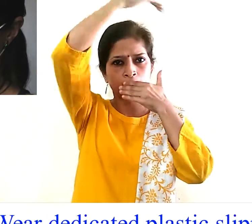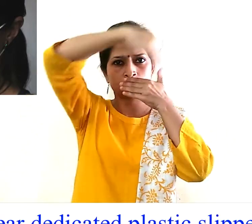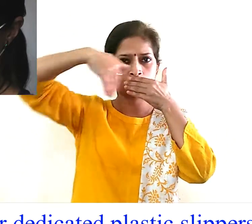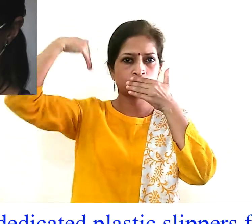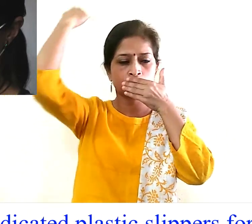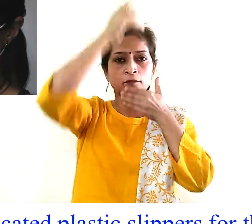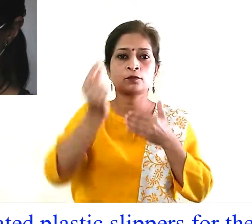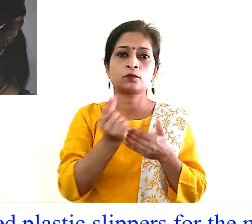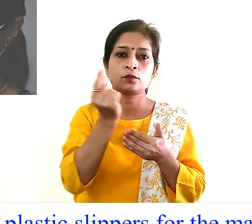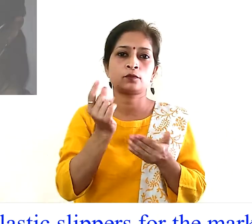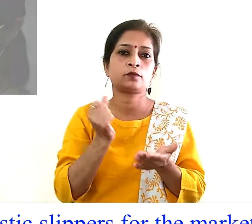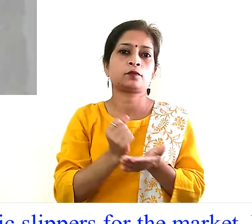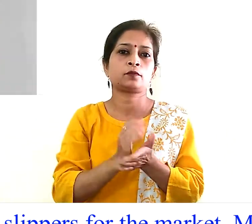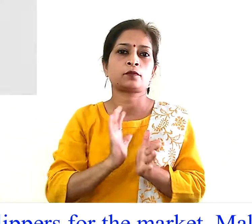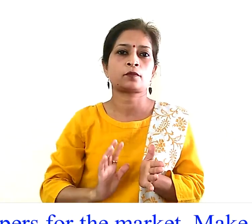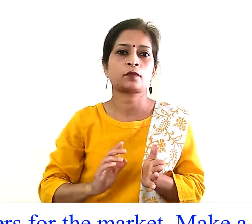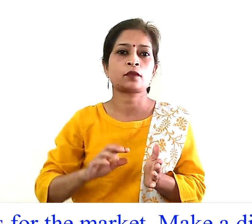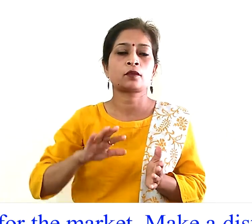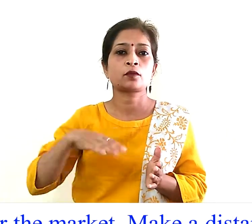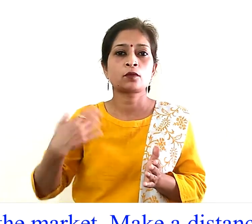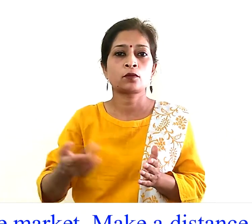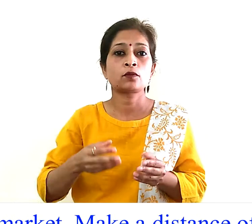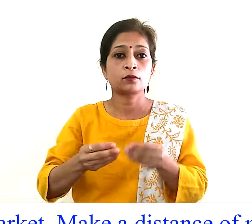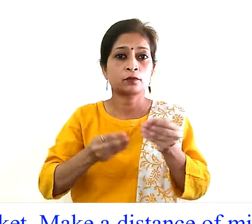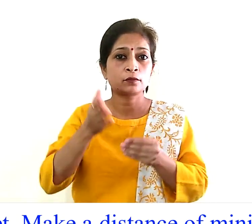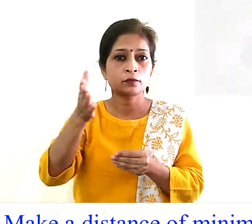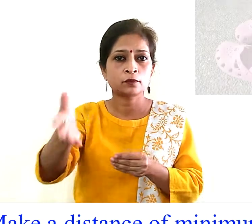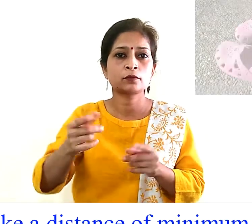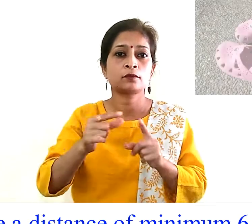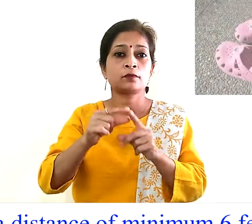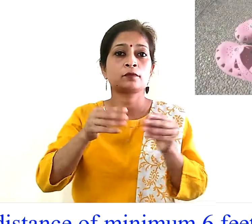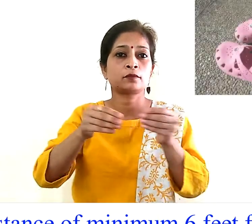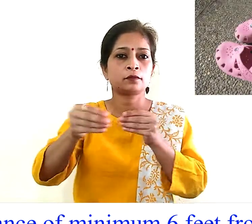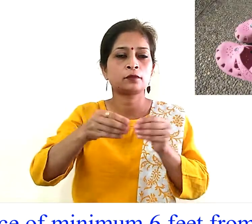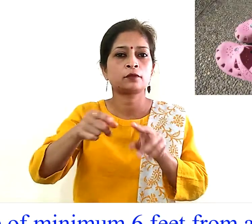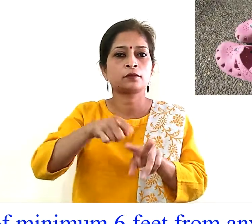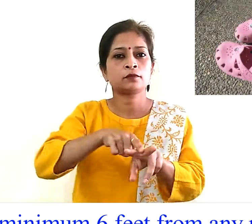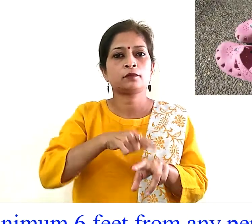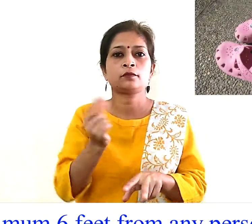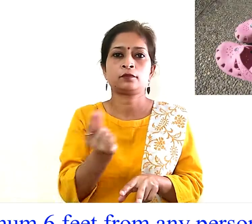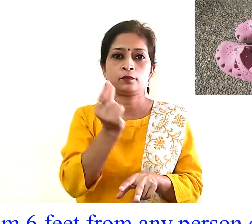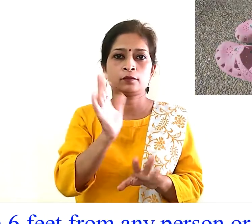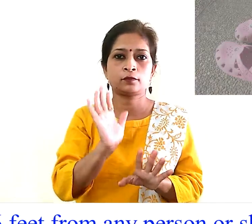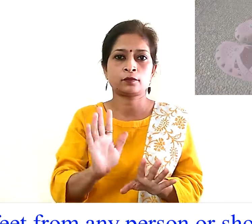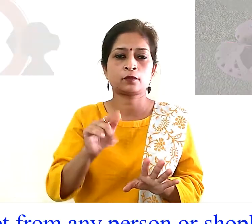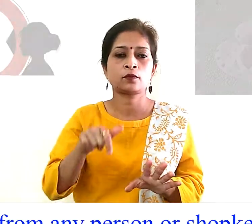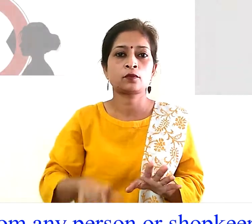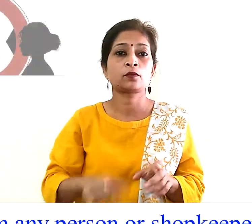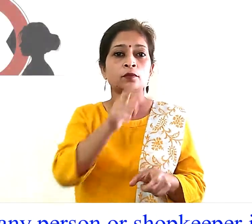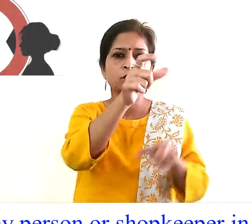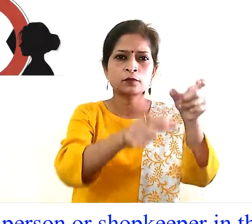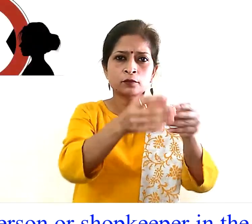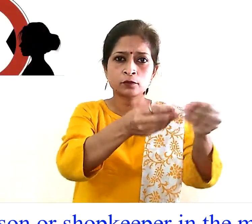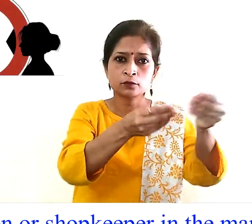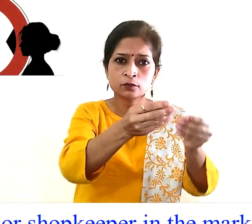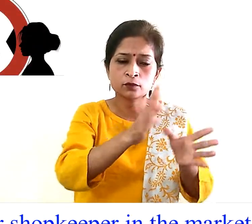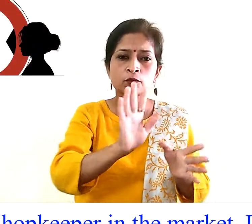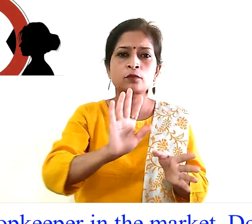you go out of your home wear dedicated plastic slippers for the market make a distance of minimum six feet